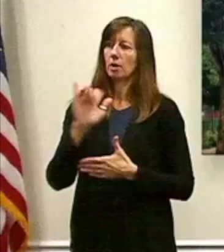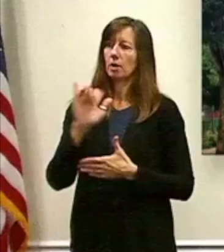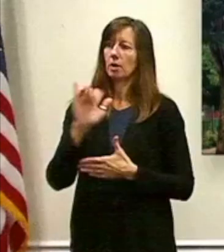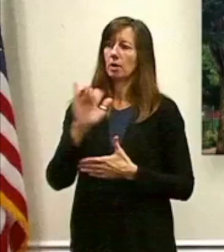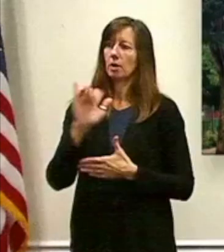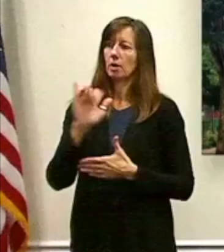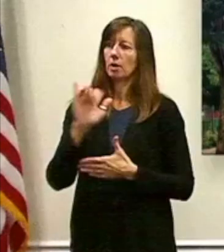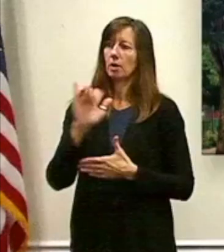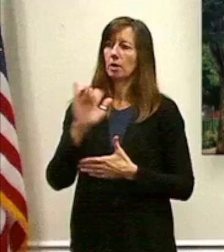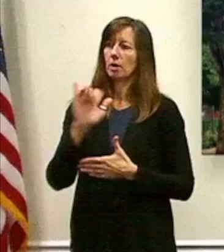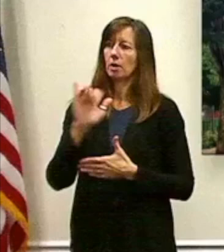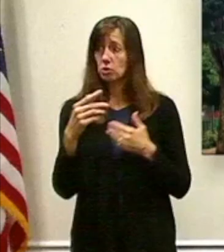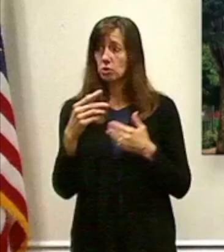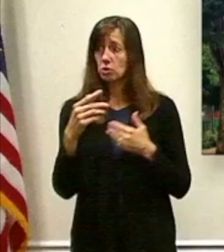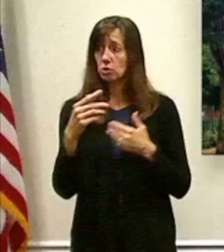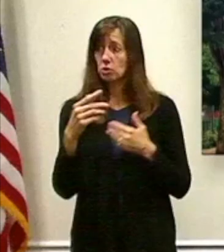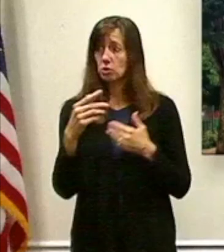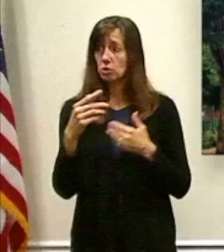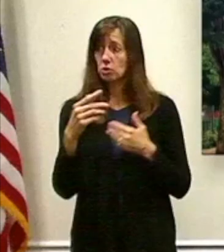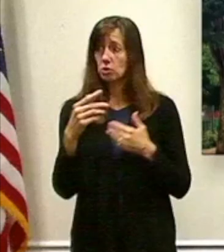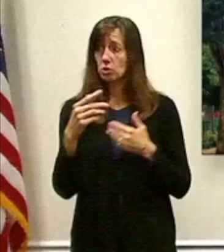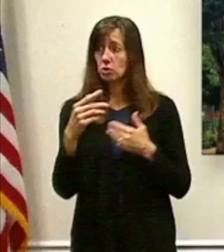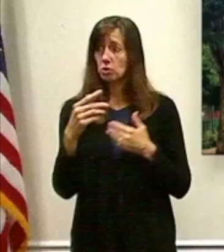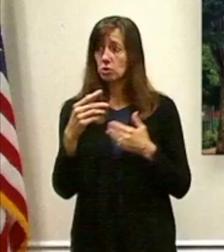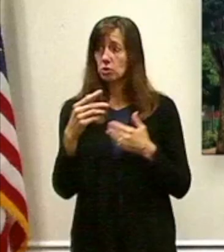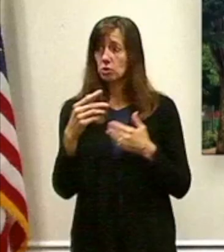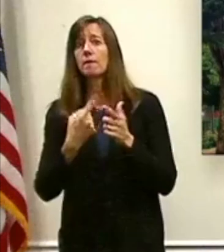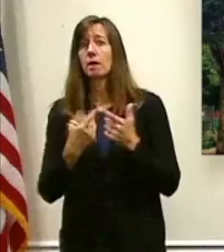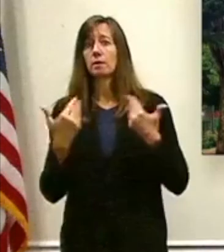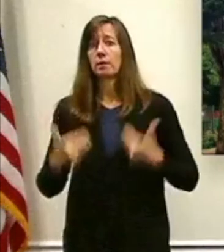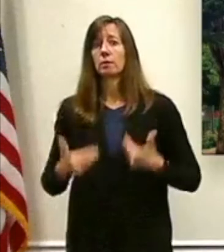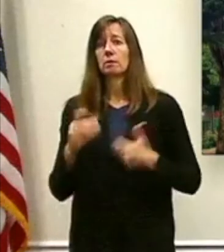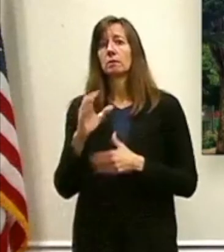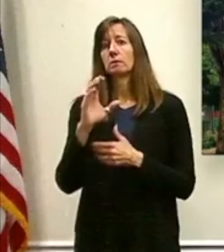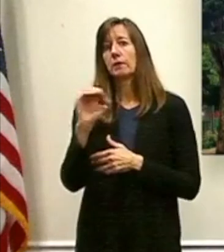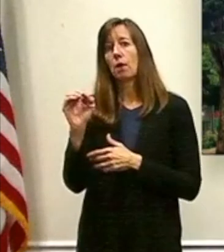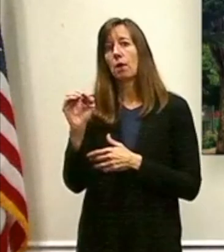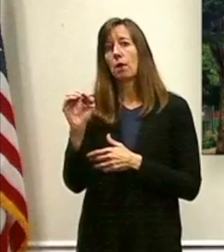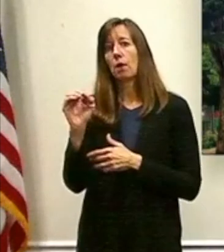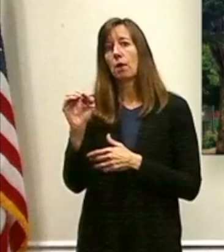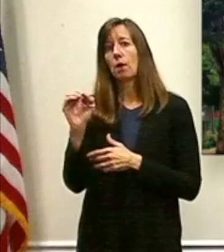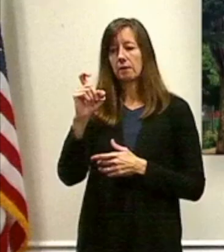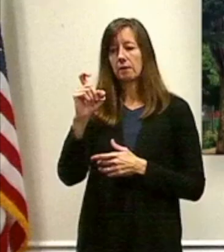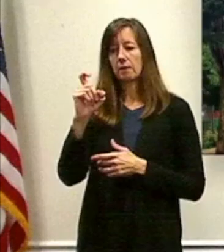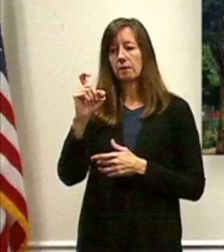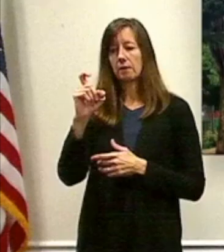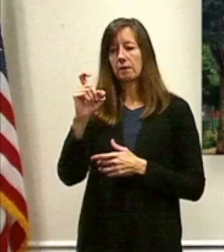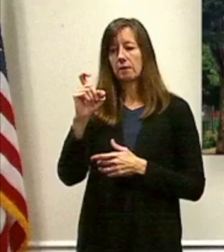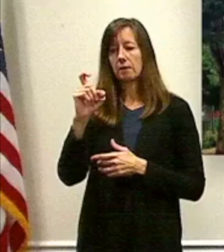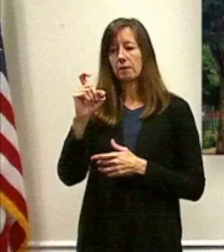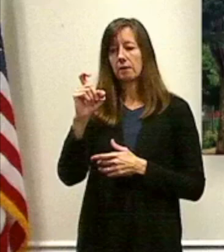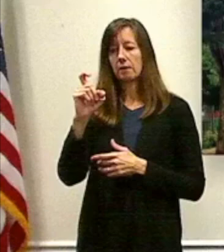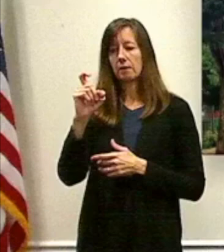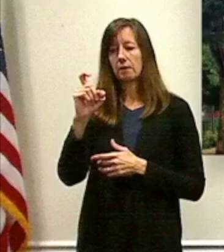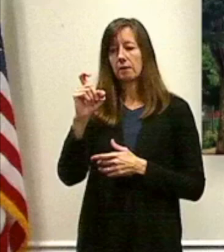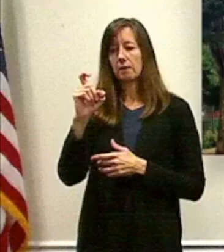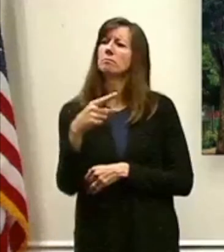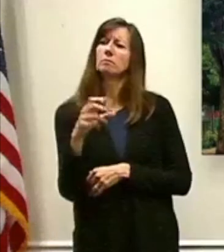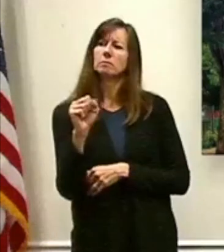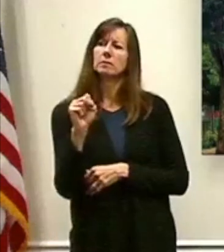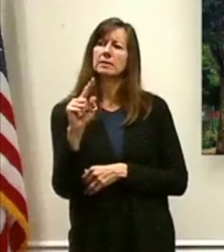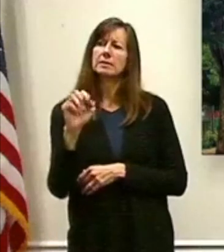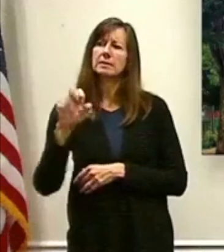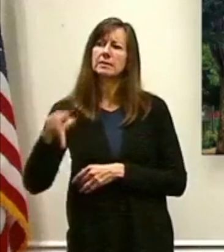on the phone. You're on with County Executive Mark Molinaro. We're going to go to Steph. Steph had a question, I think, in a second regarding the YMCA. Steph, are you there?